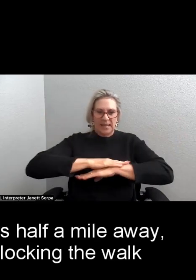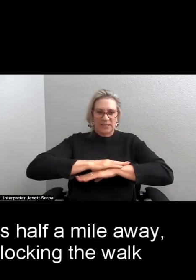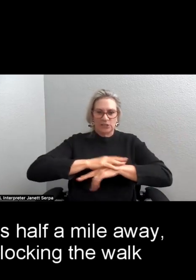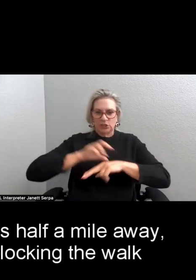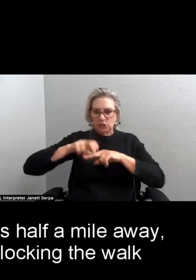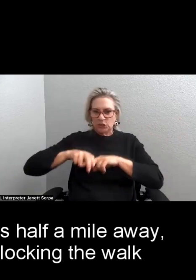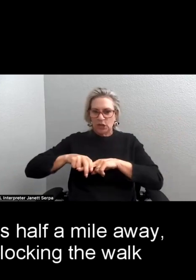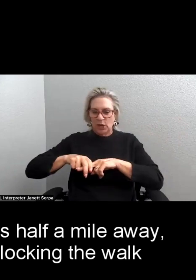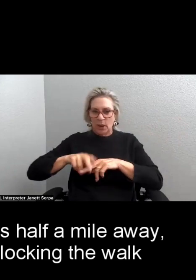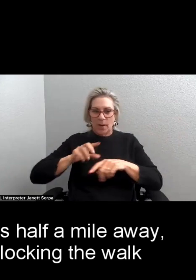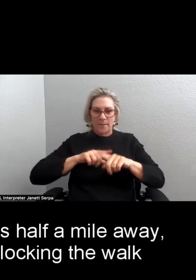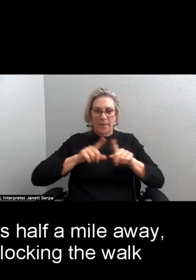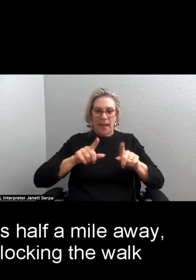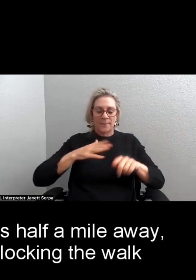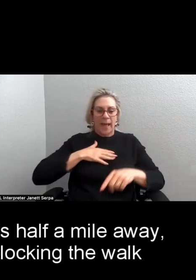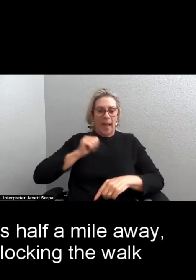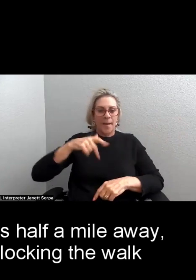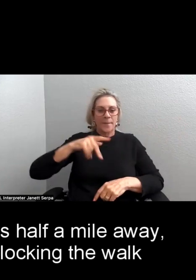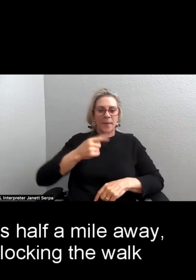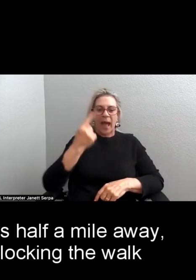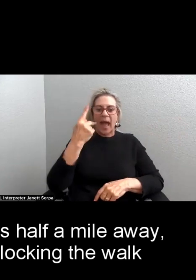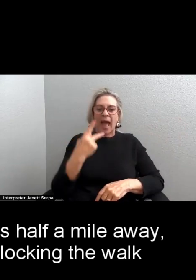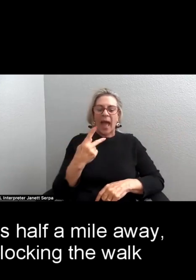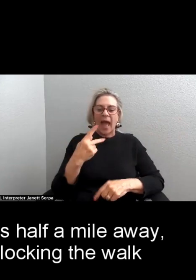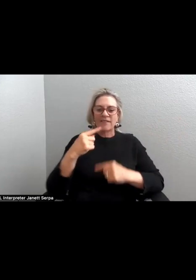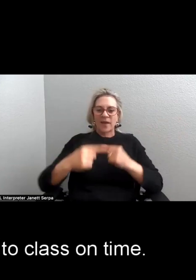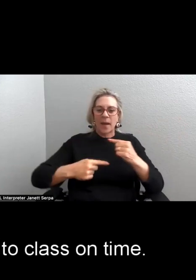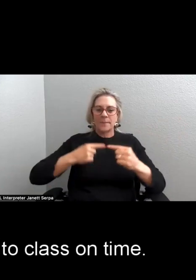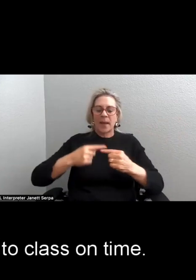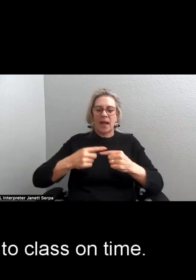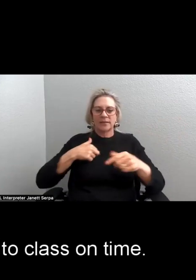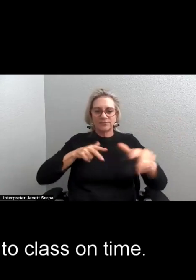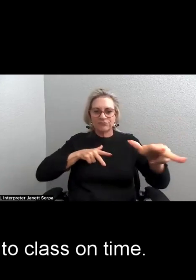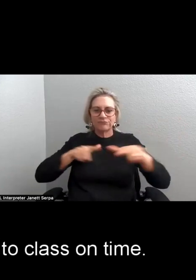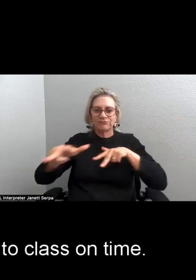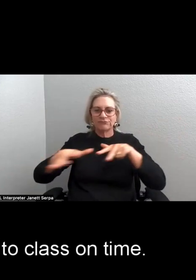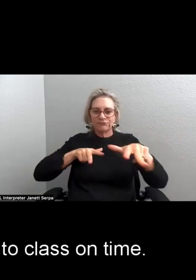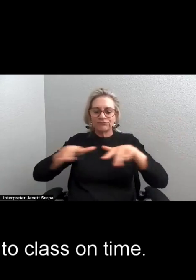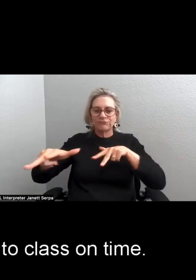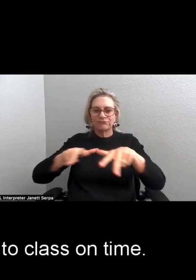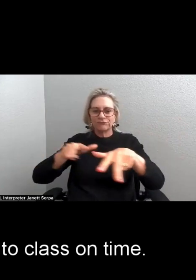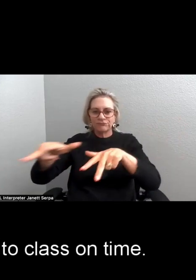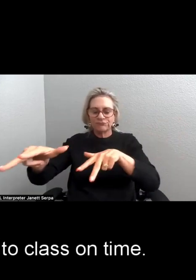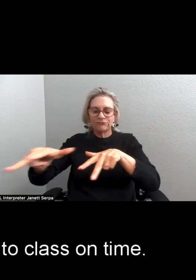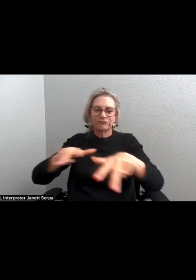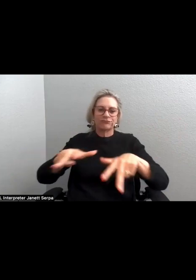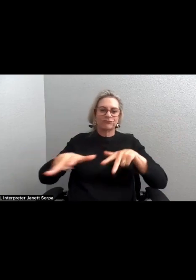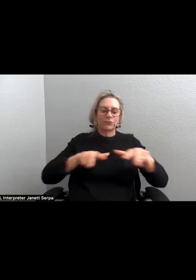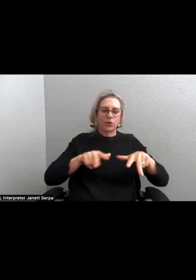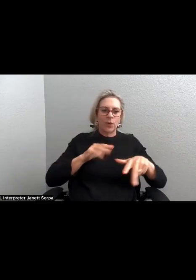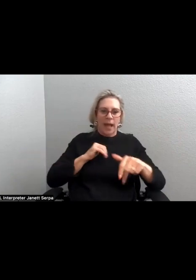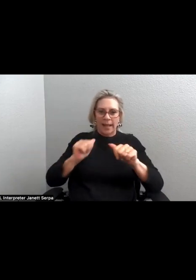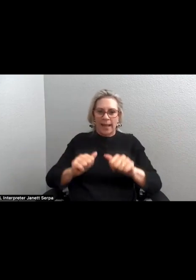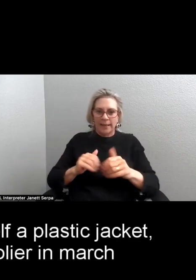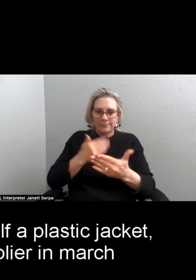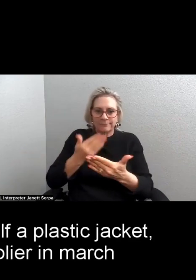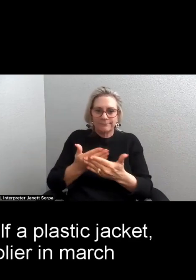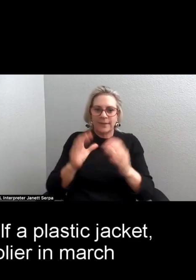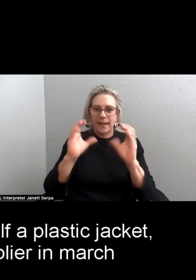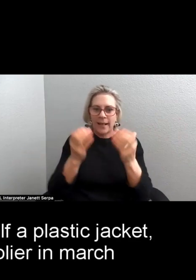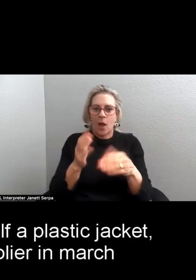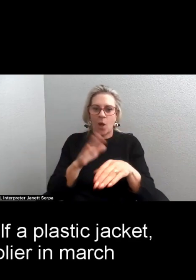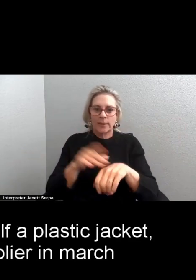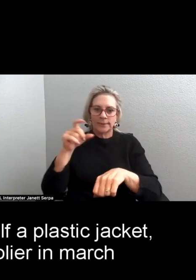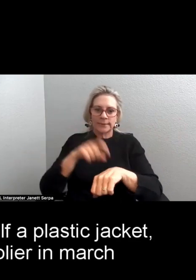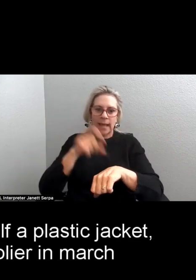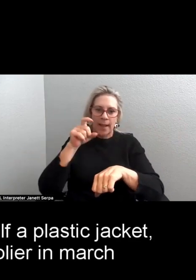half a mile away, that I've been clocking the walk there so I can get to class on time, that I